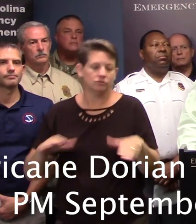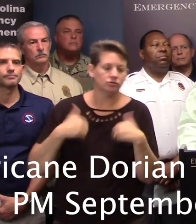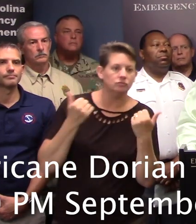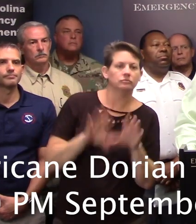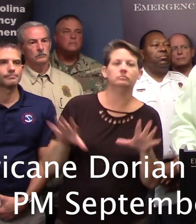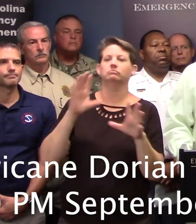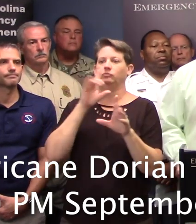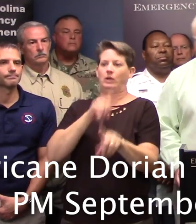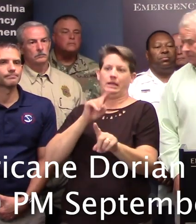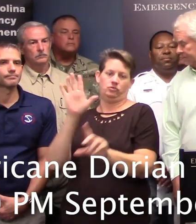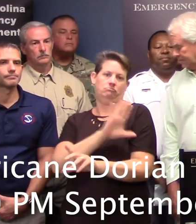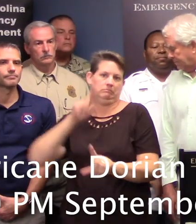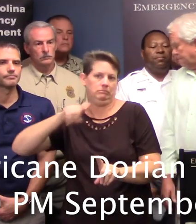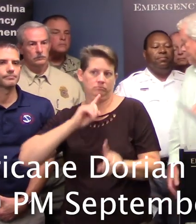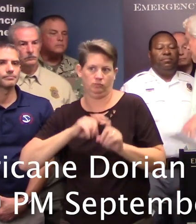There are two hospitals that are